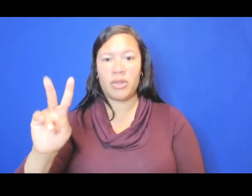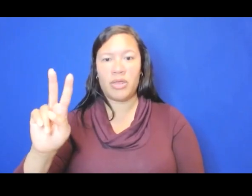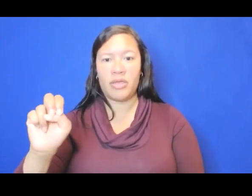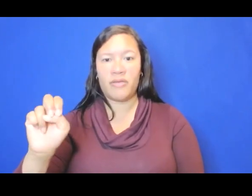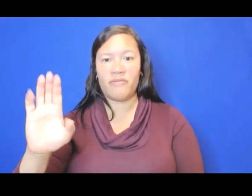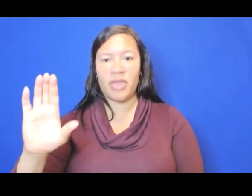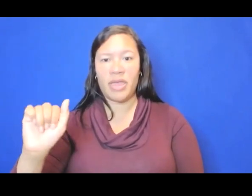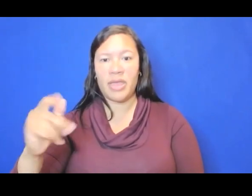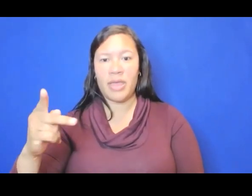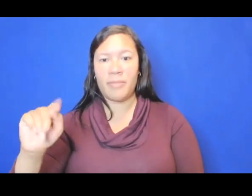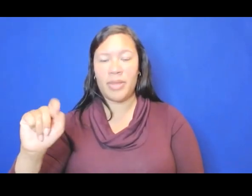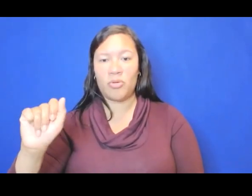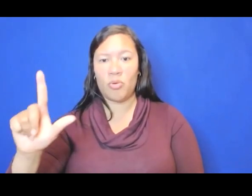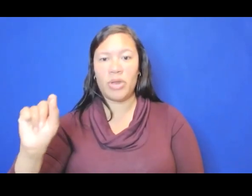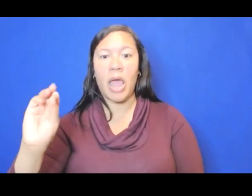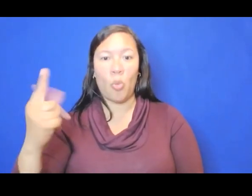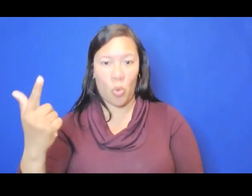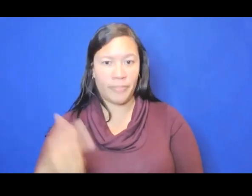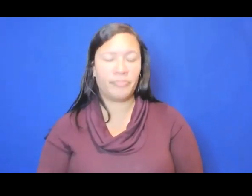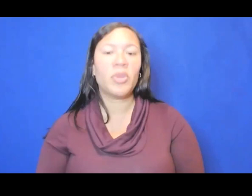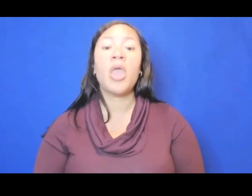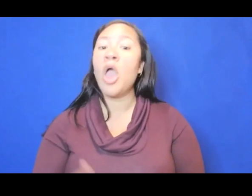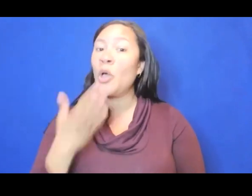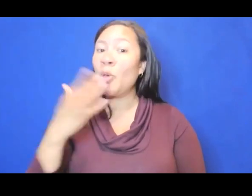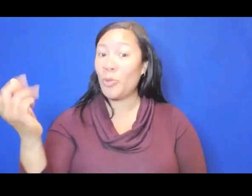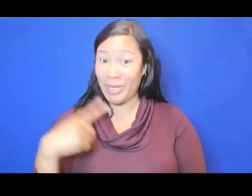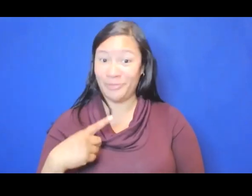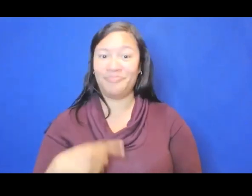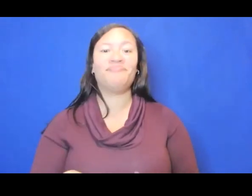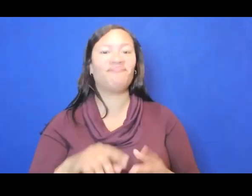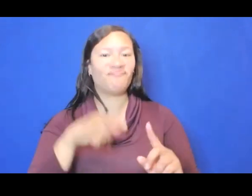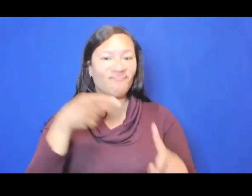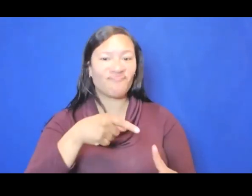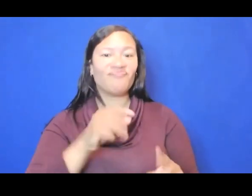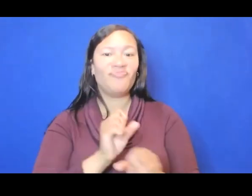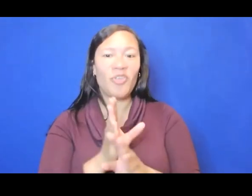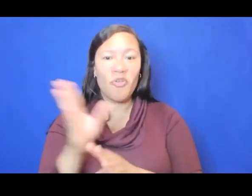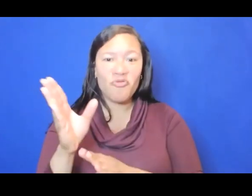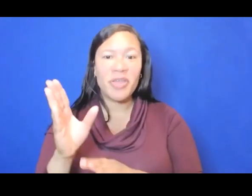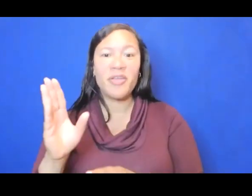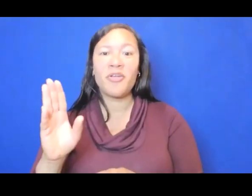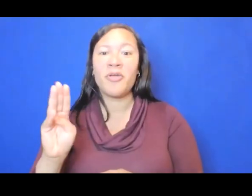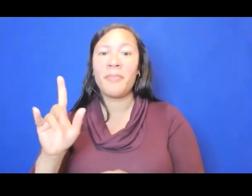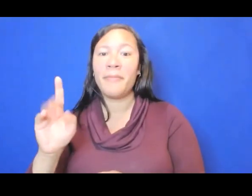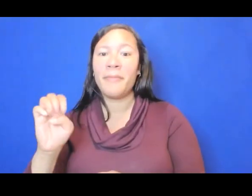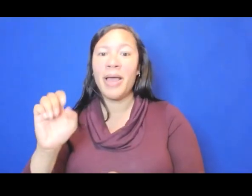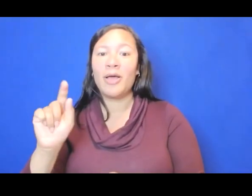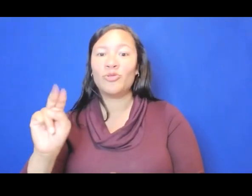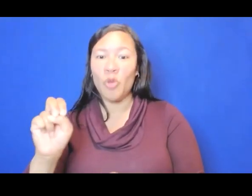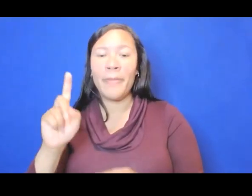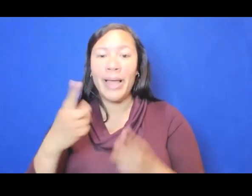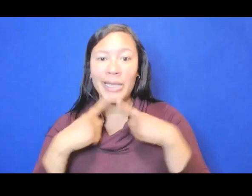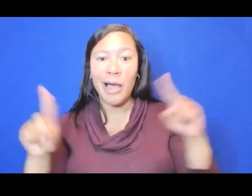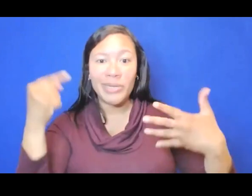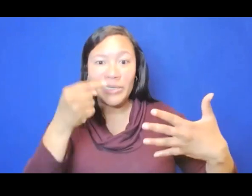Okay, this is a good question. Are there particular career milestones an applicant should have hit before they can realistically be considered a competitive applicant